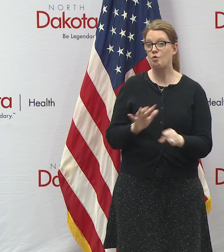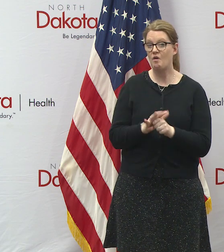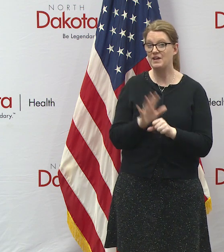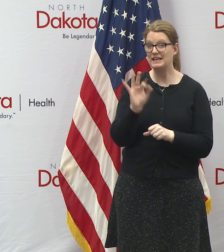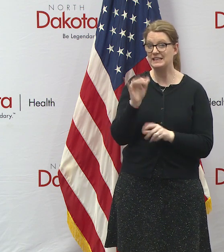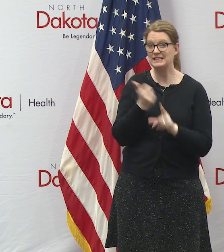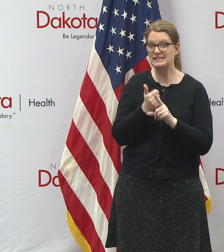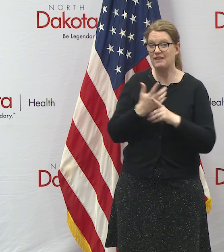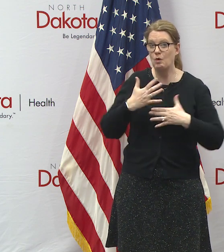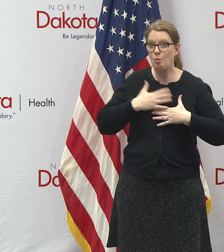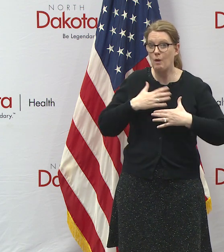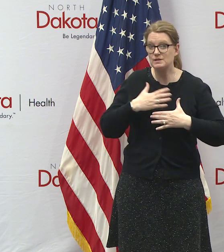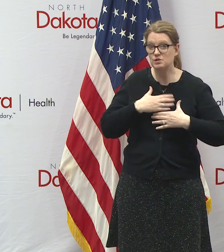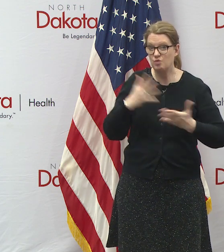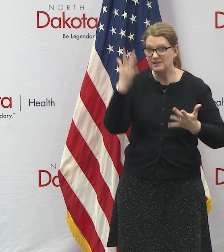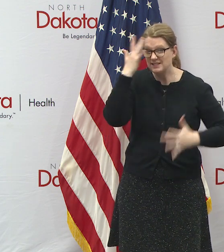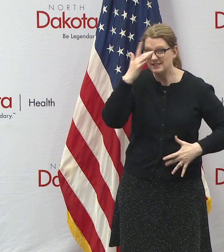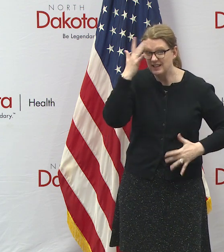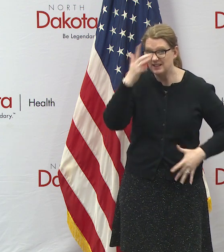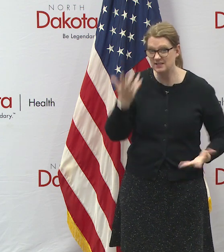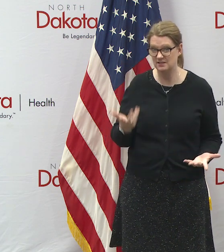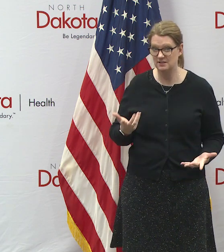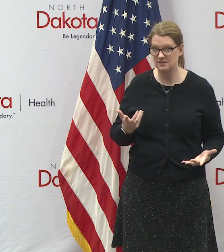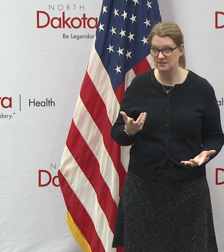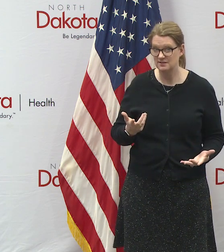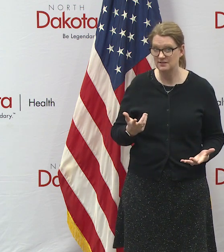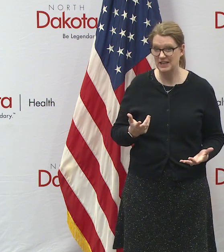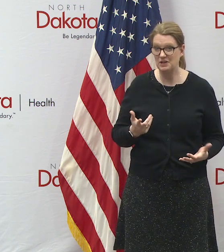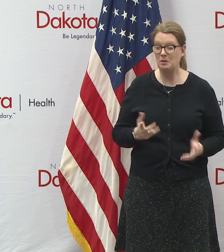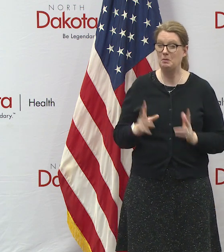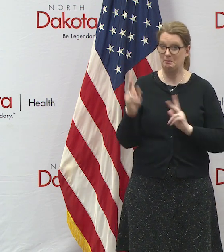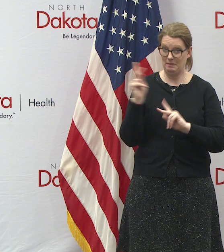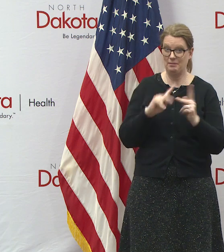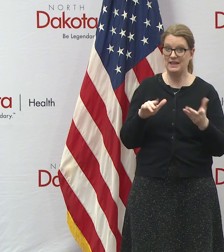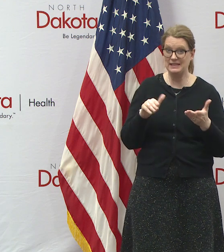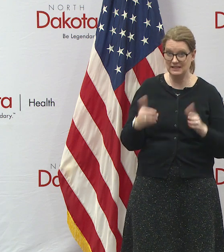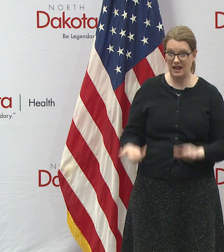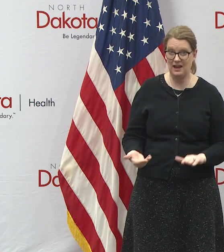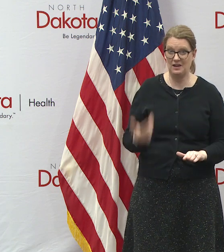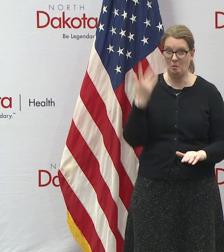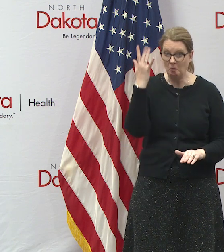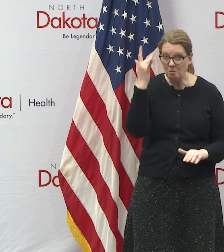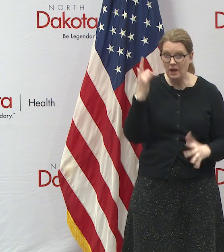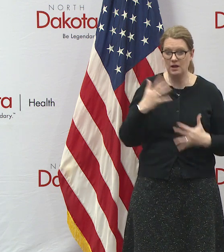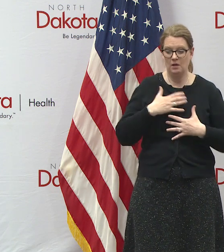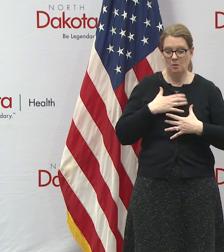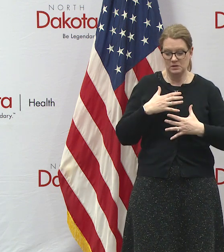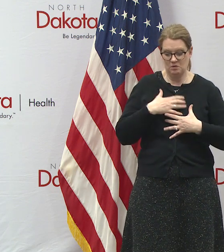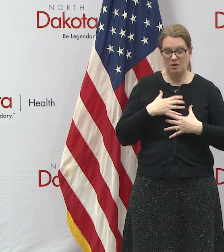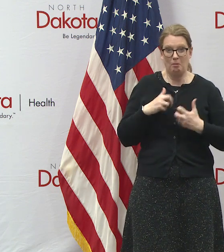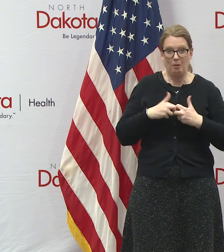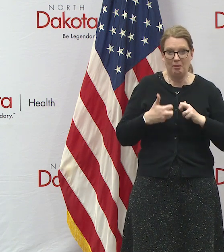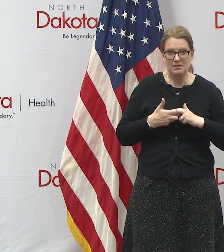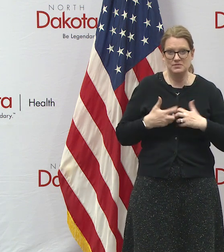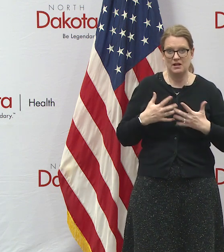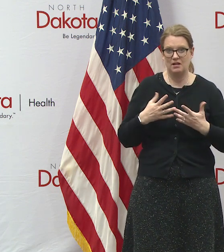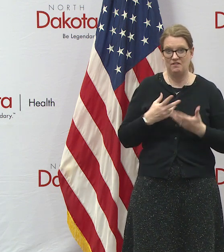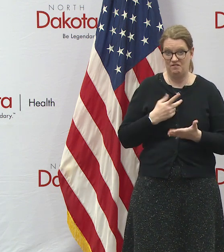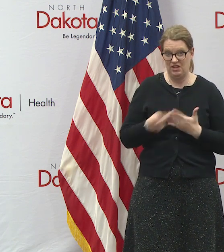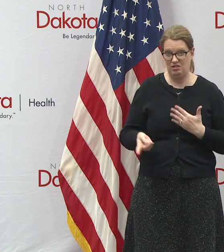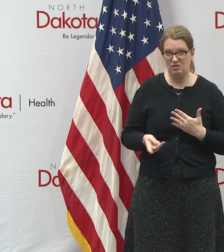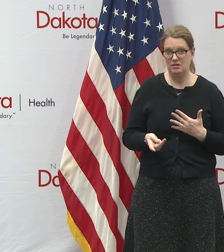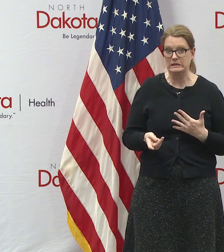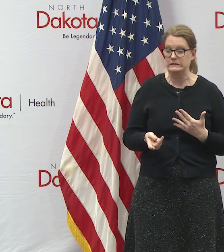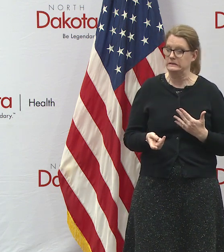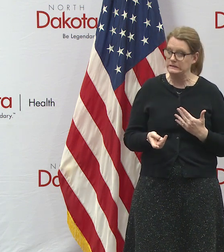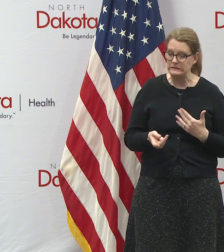respiratory disease the people that are dying uh are dying a you know due to a respiratory function uh and